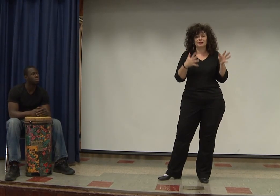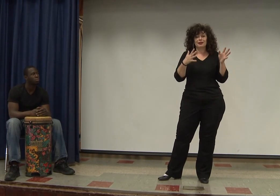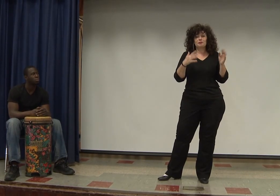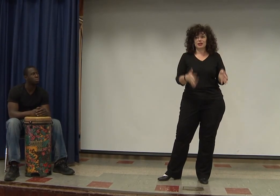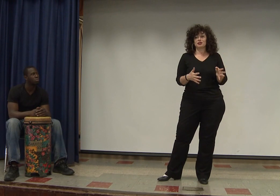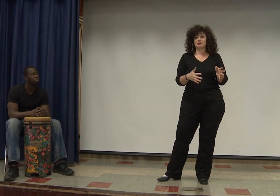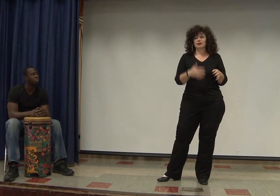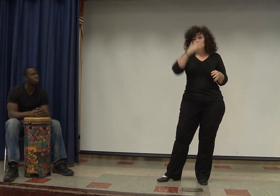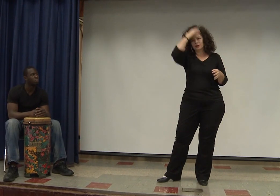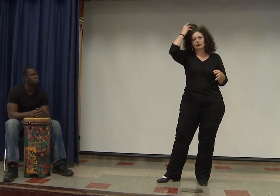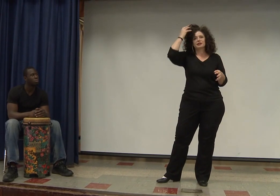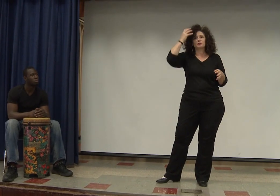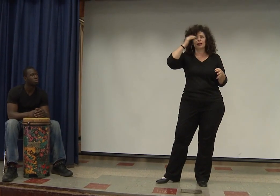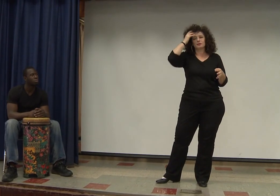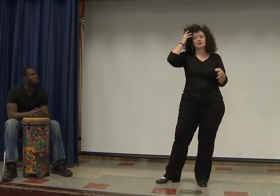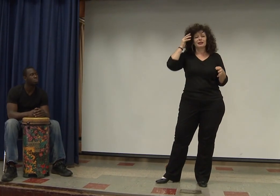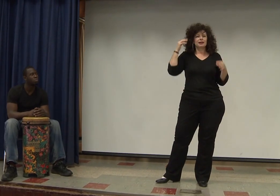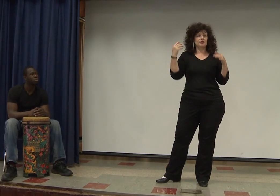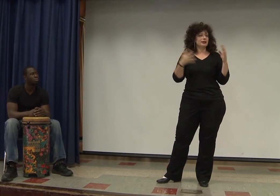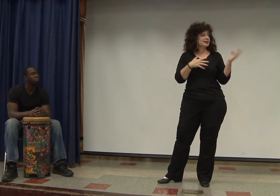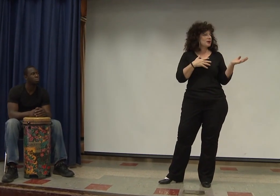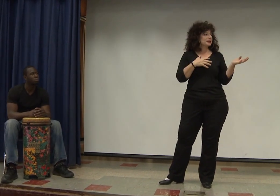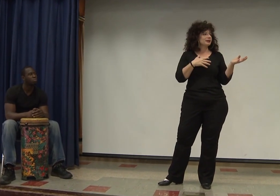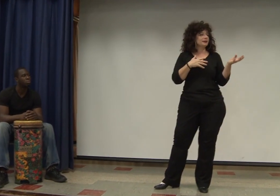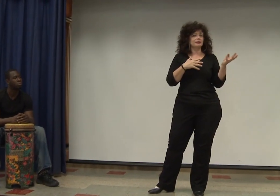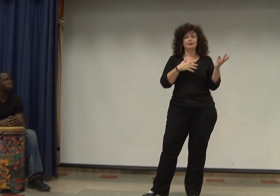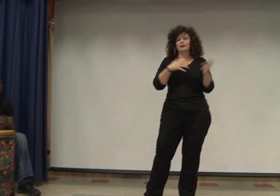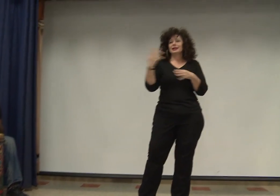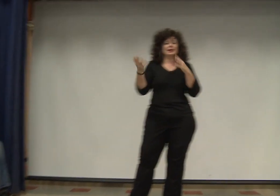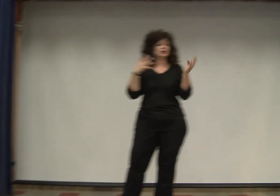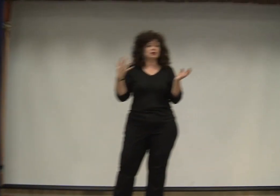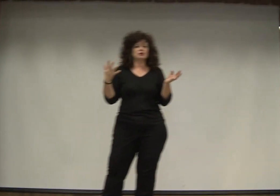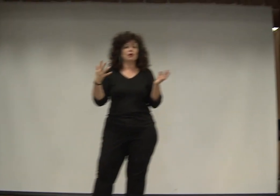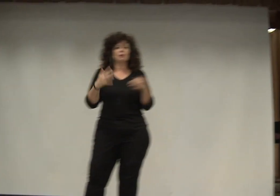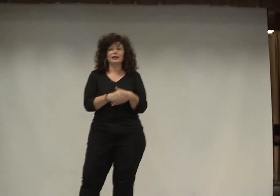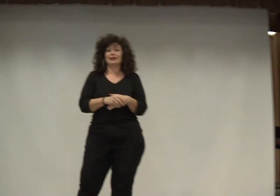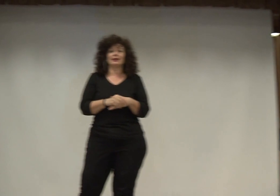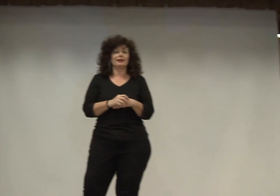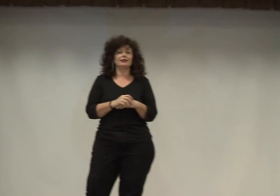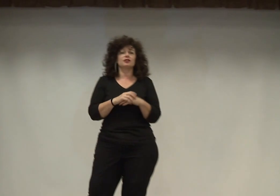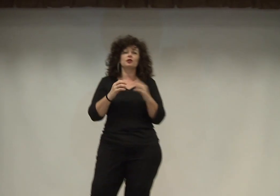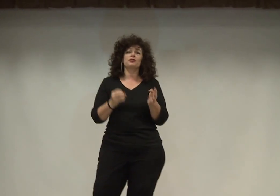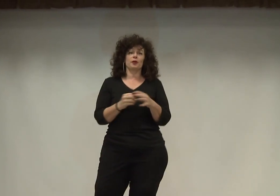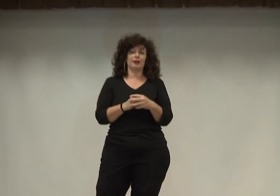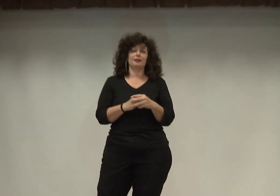patient, because sometimes things happen, and it's out of your control, but look for it.